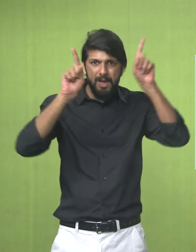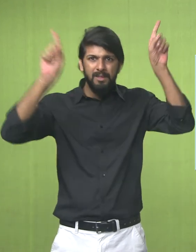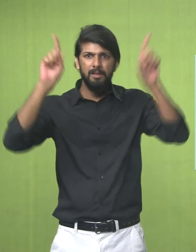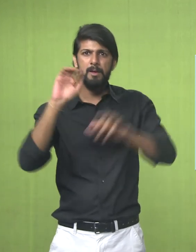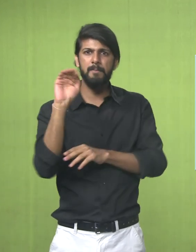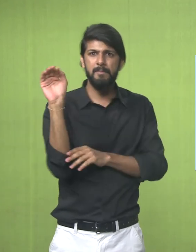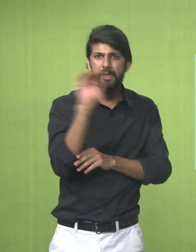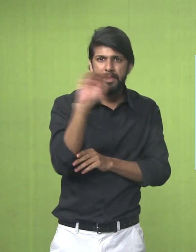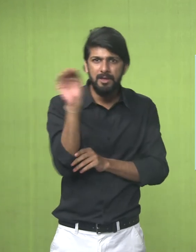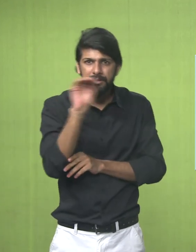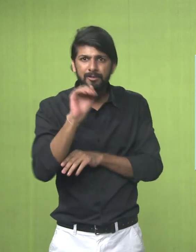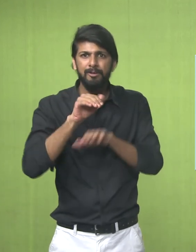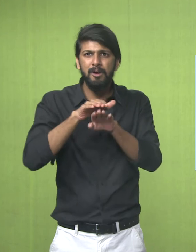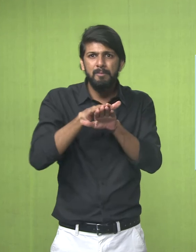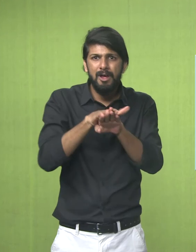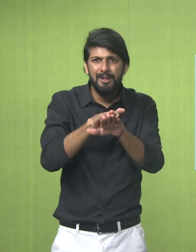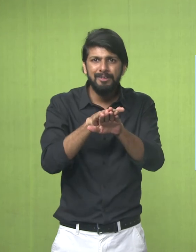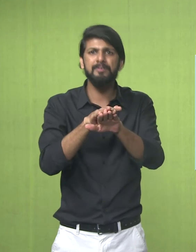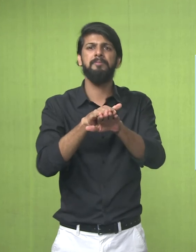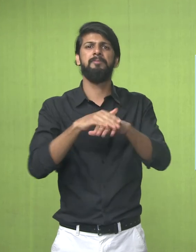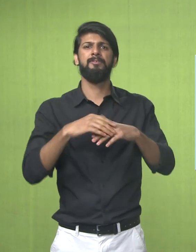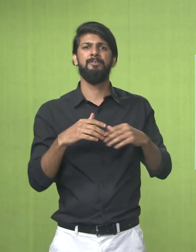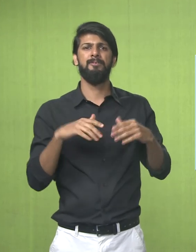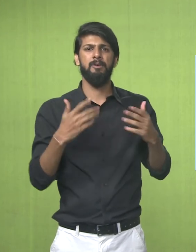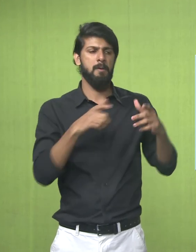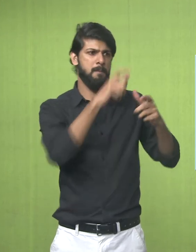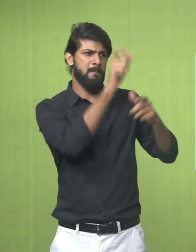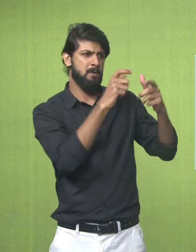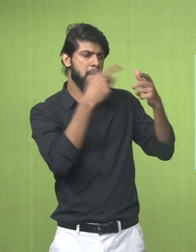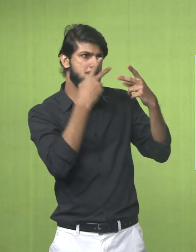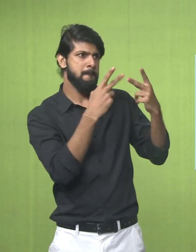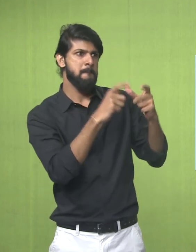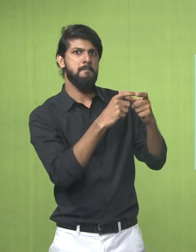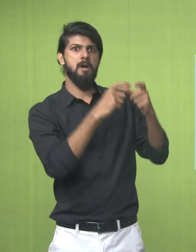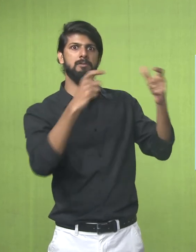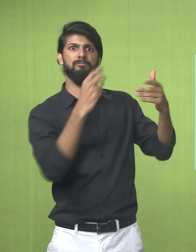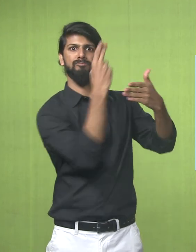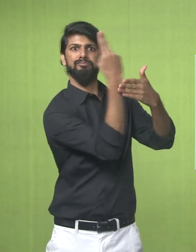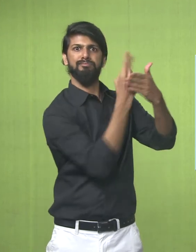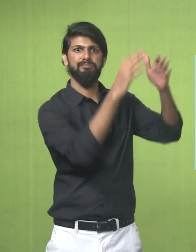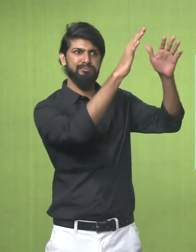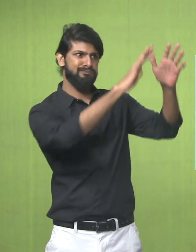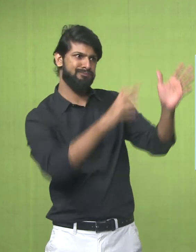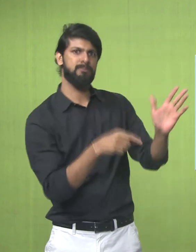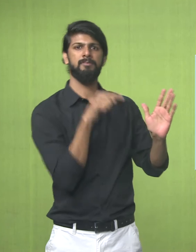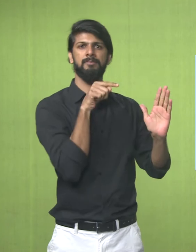antelopes, snakes and fish Which are the most popular animal